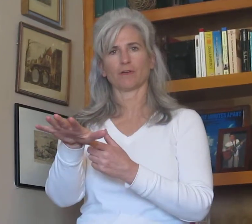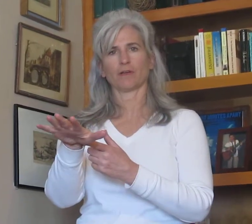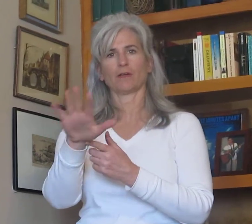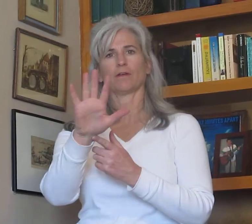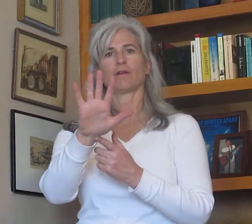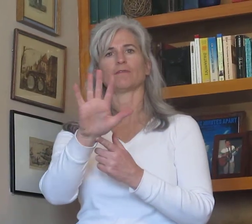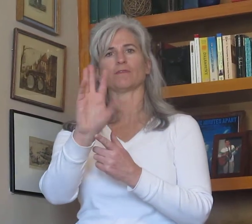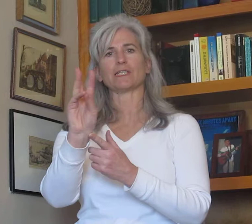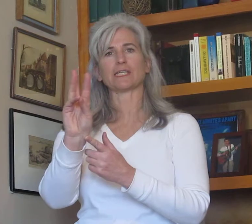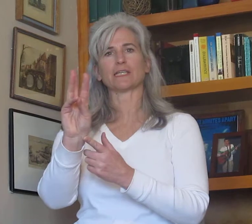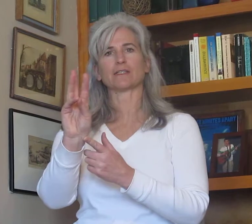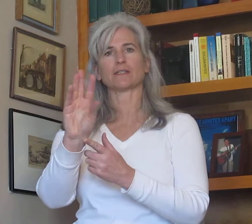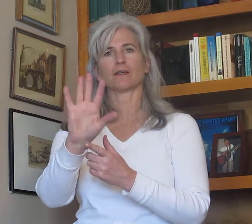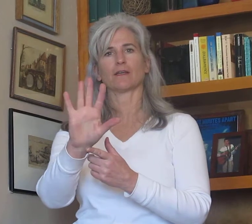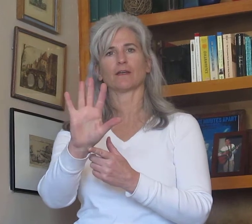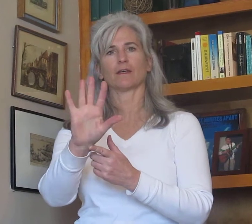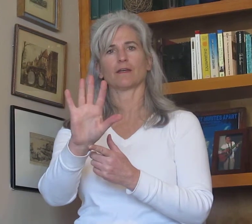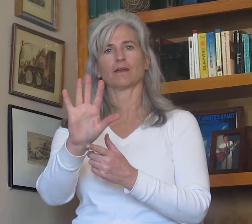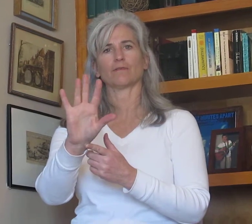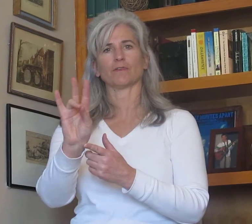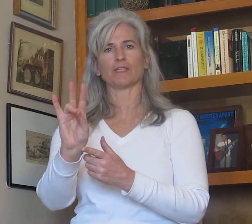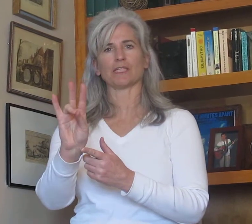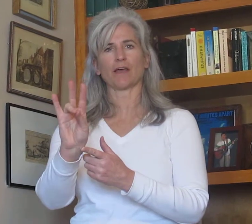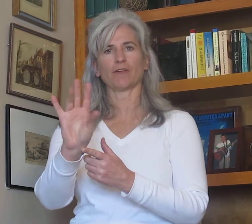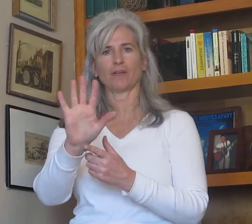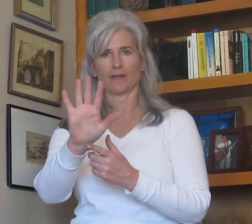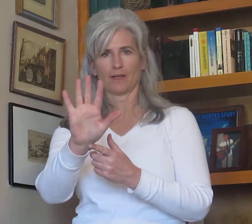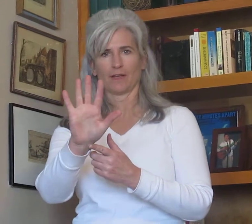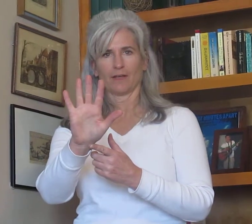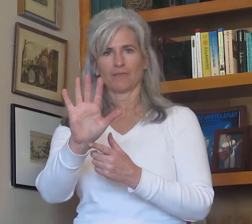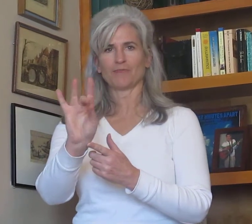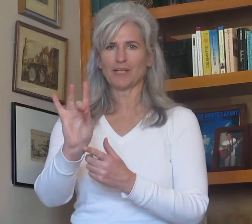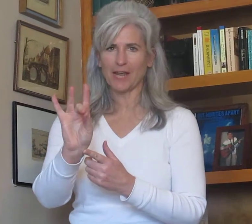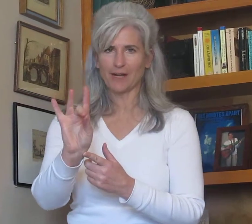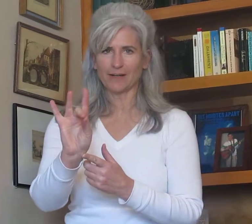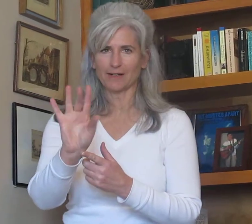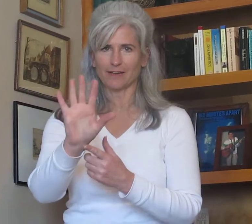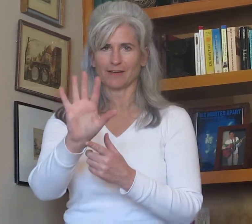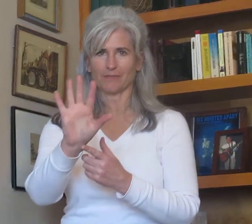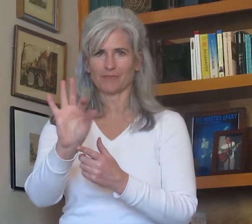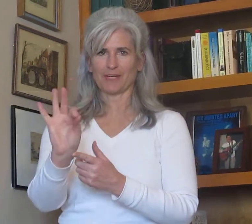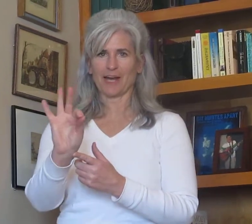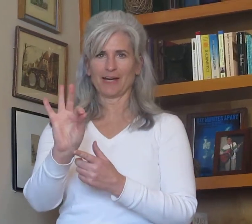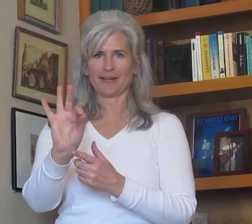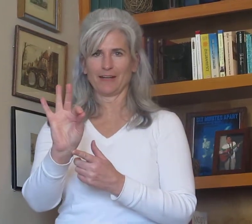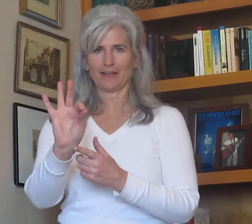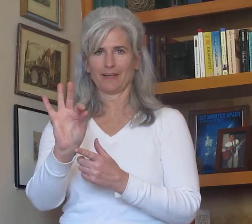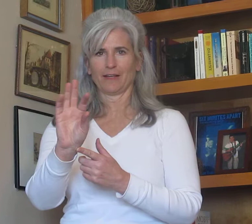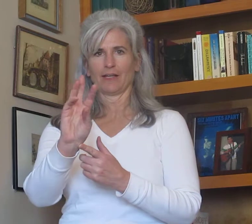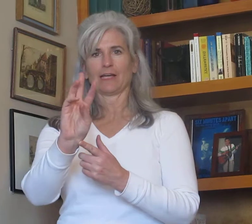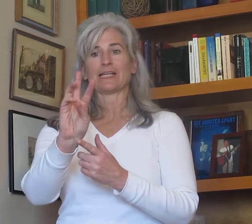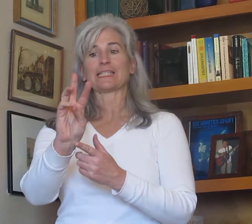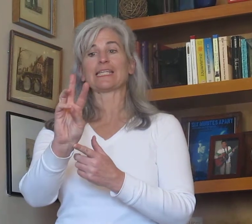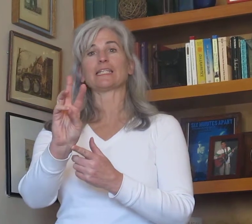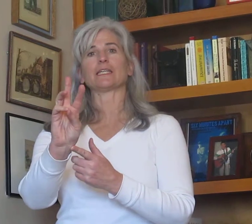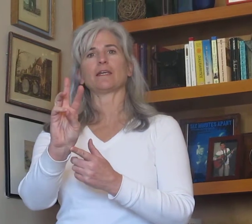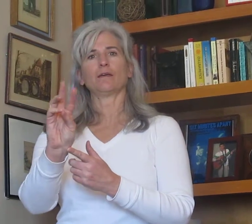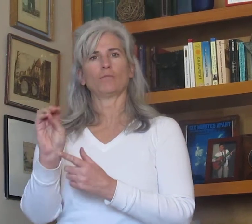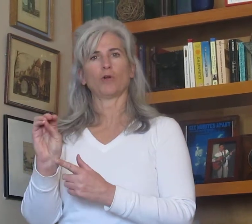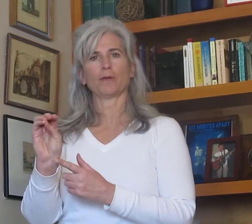56, 57, 58, 59, 60, pulling